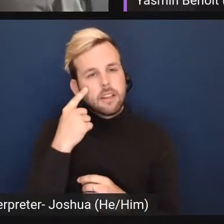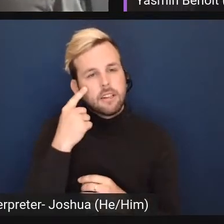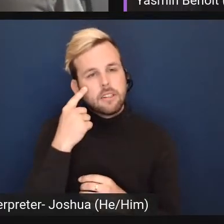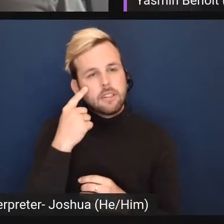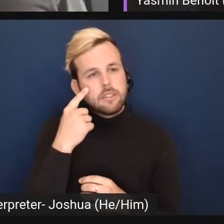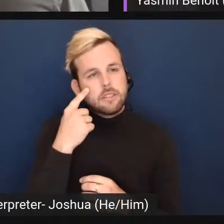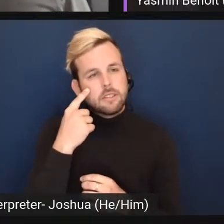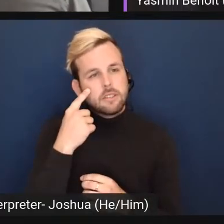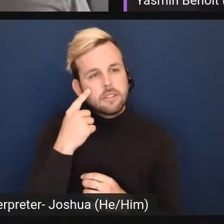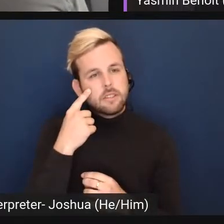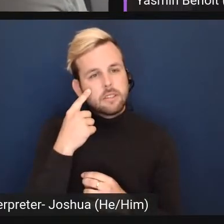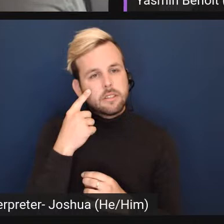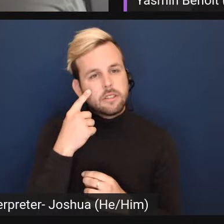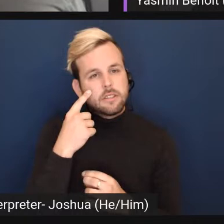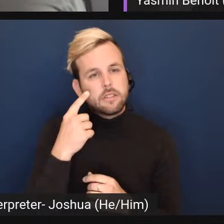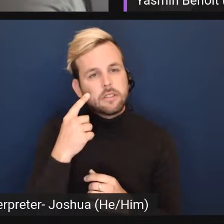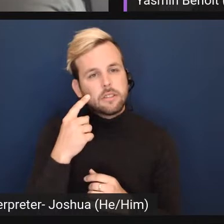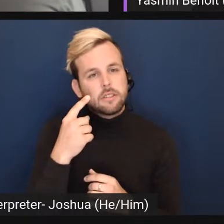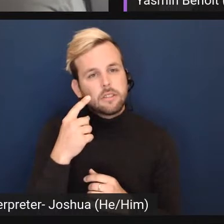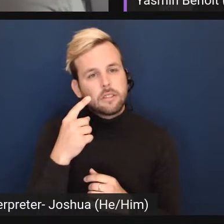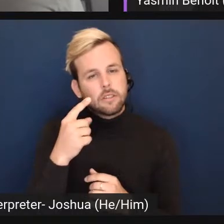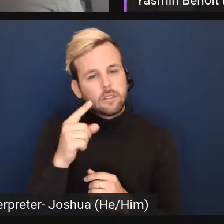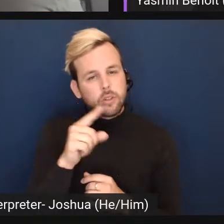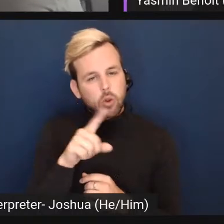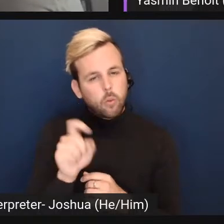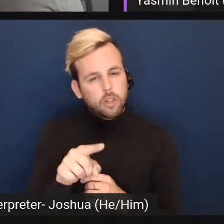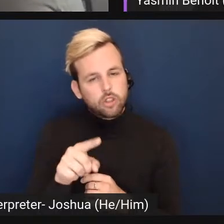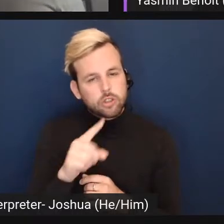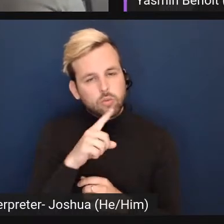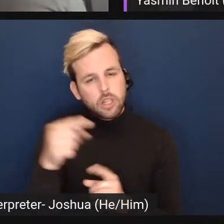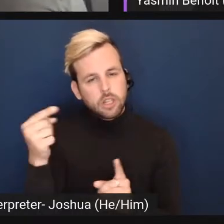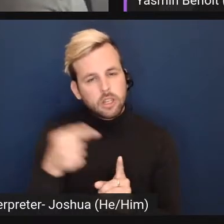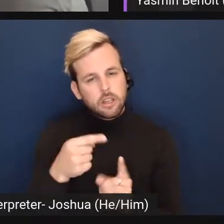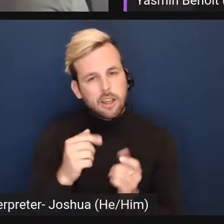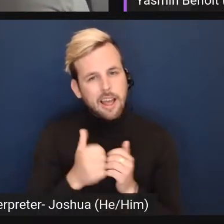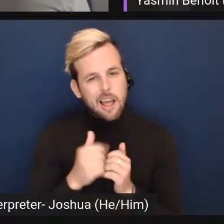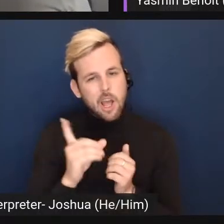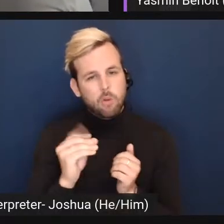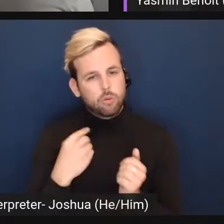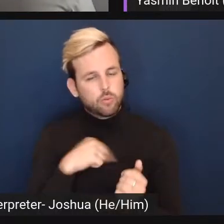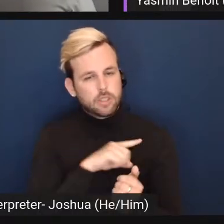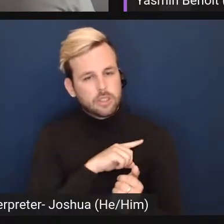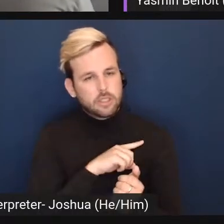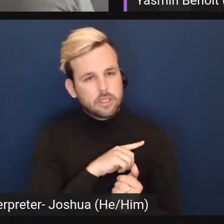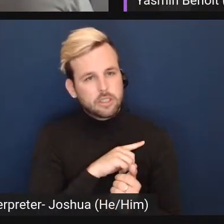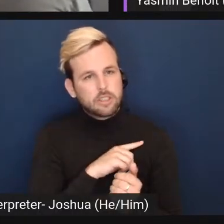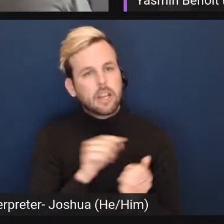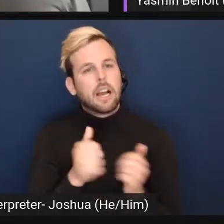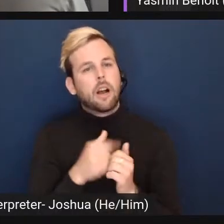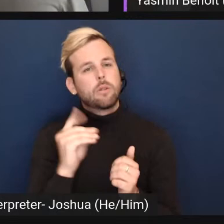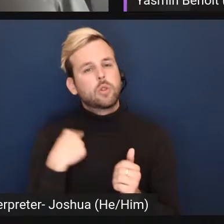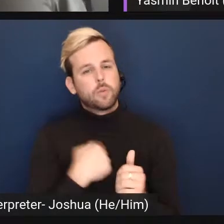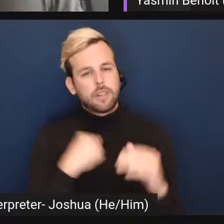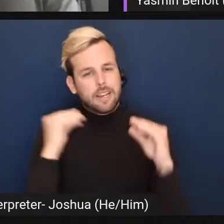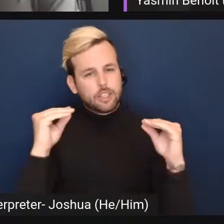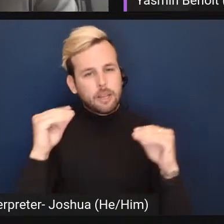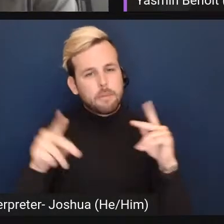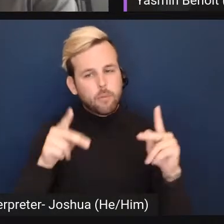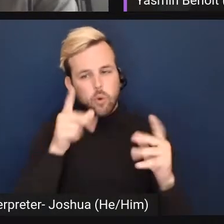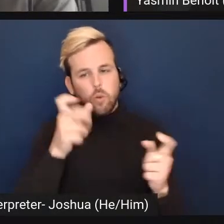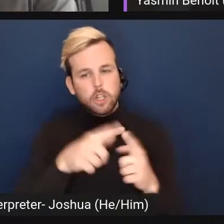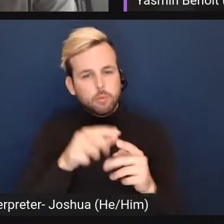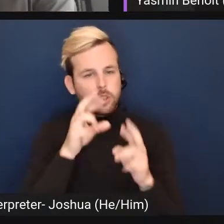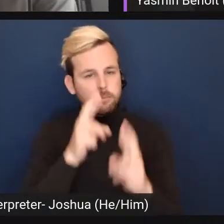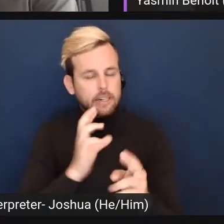question is, how do we educate the people who want to be